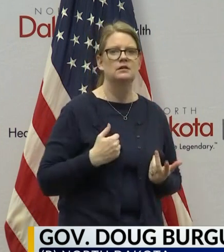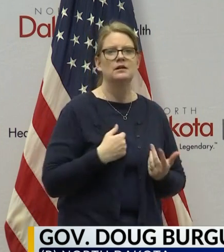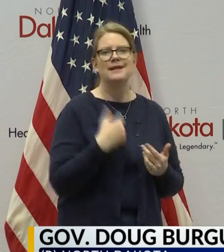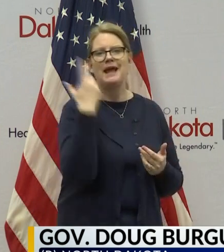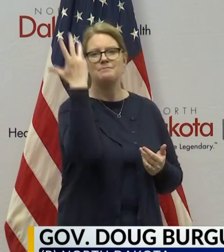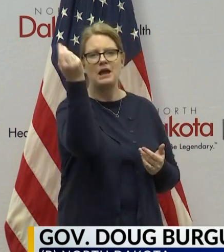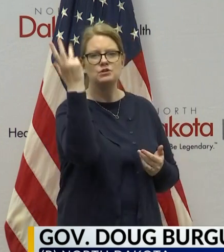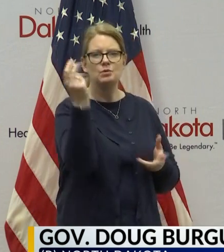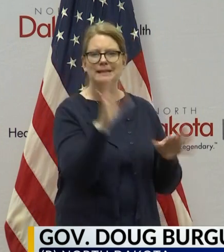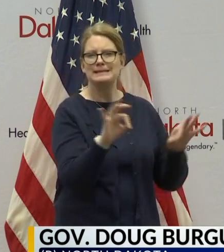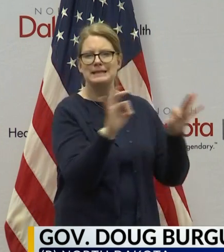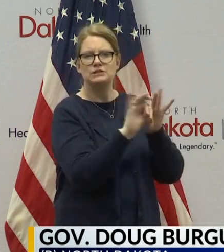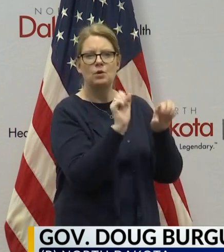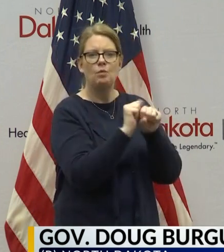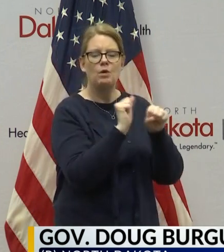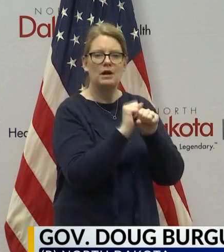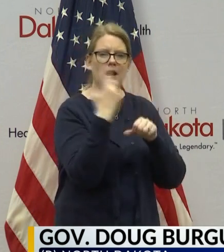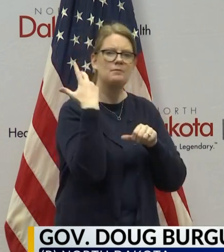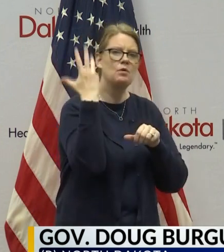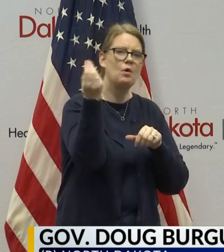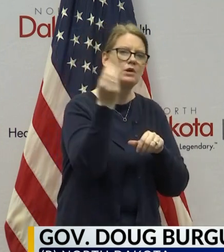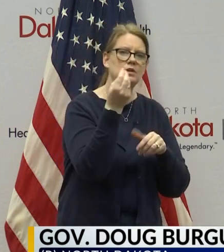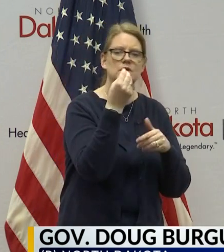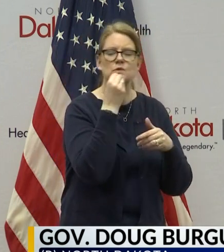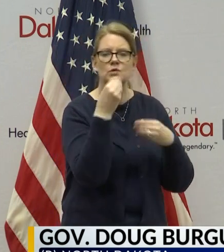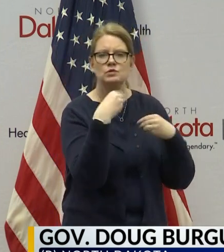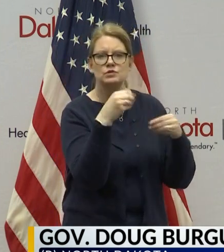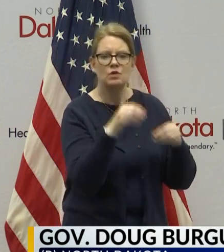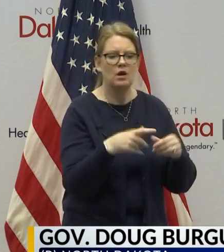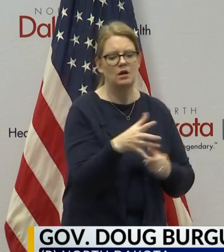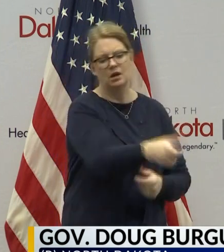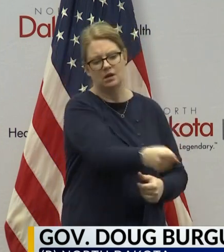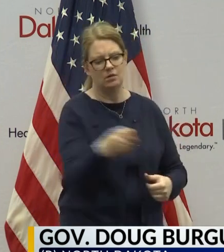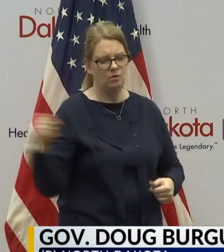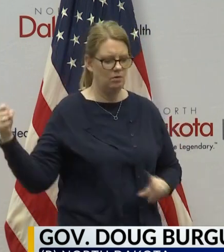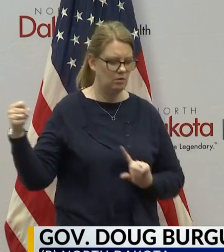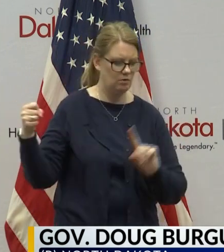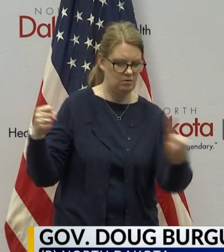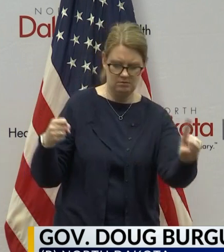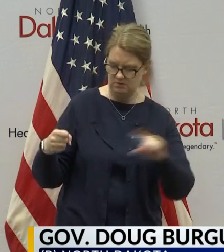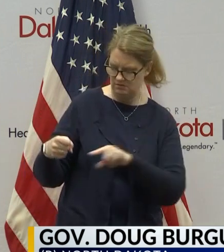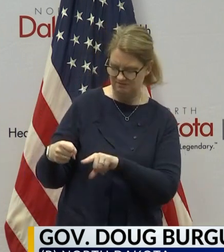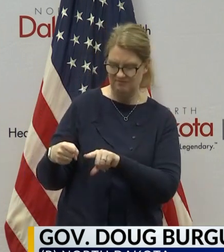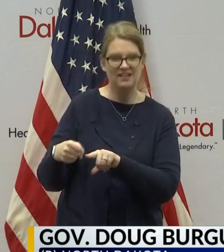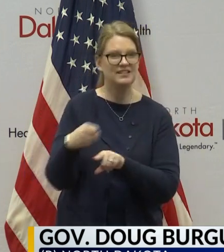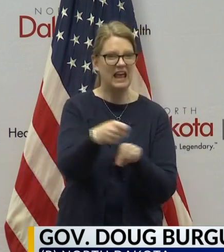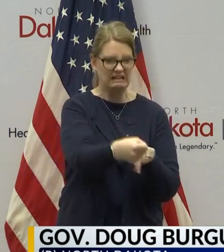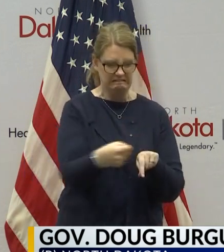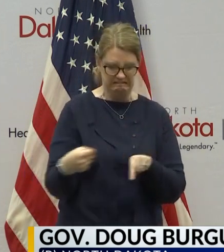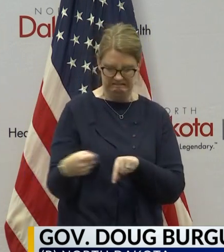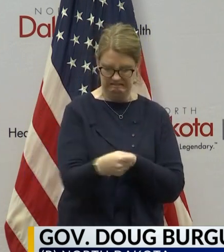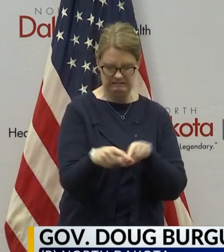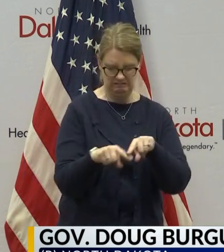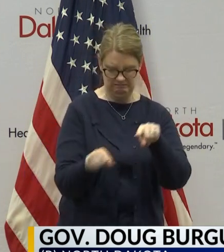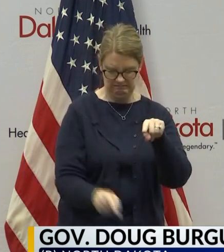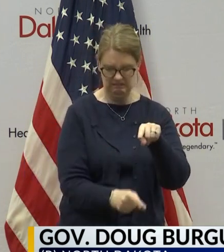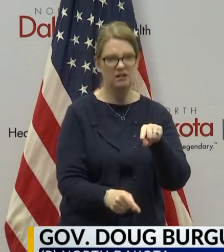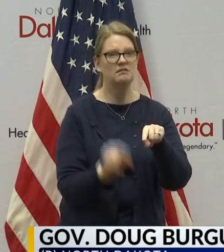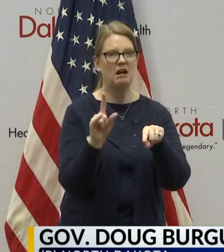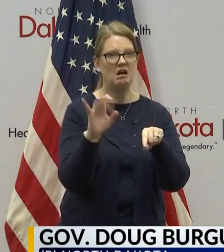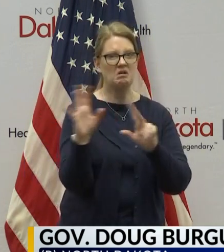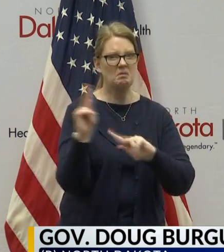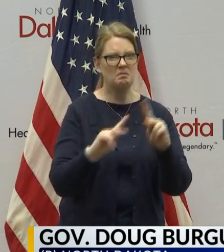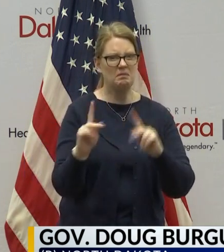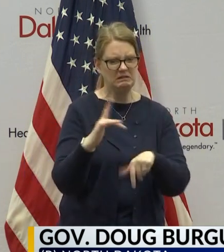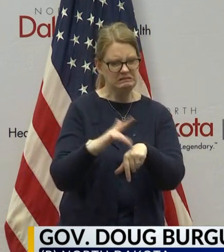essential work and I'm going to the grocery store and I'm touching the door handle going into that grocery store and a hundred other people have touched it, you've got to wash your hands or use